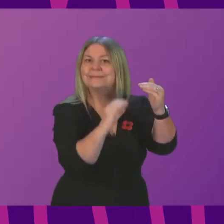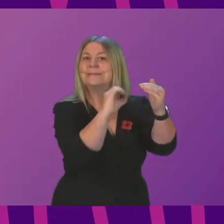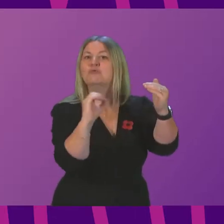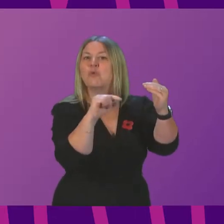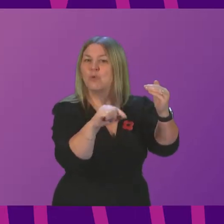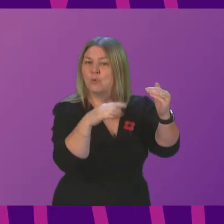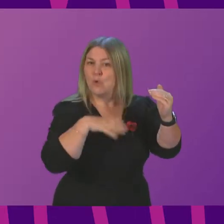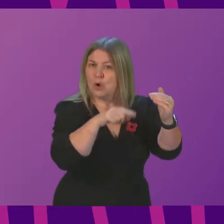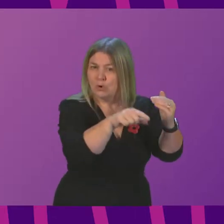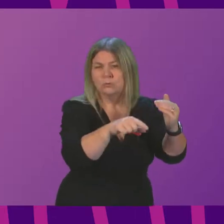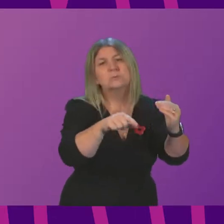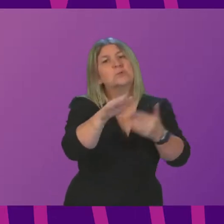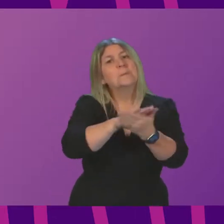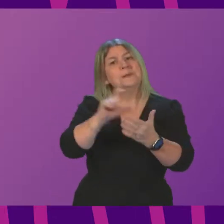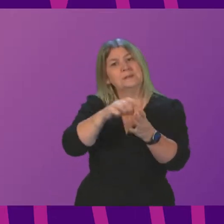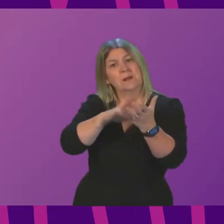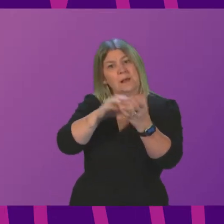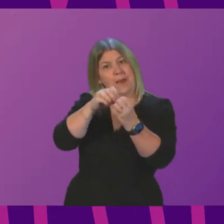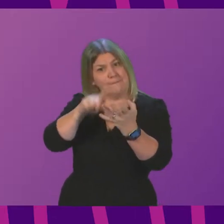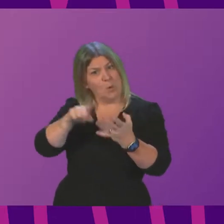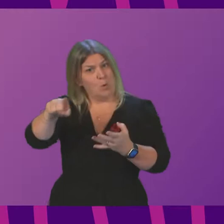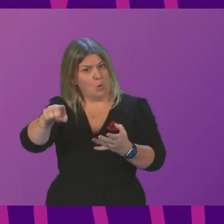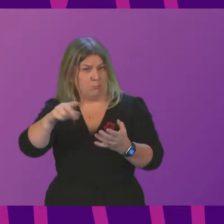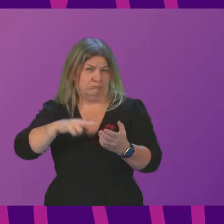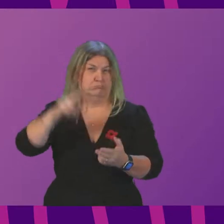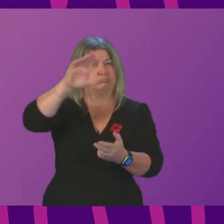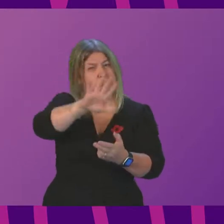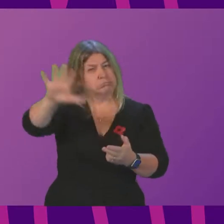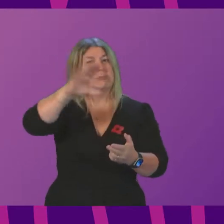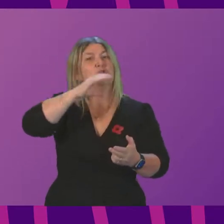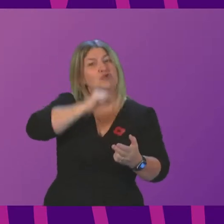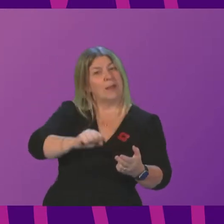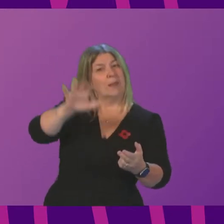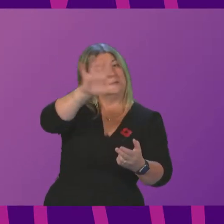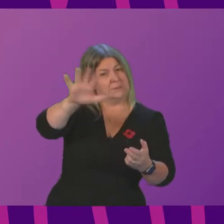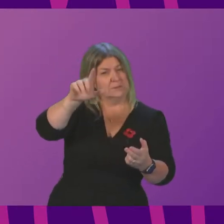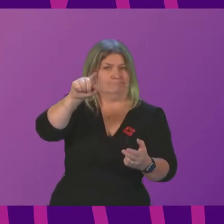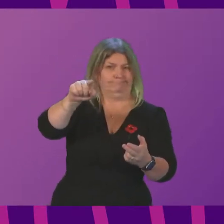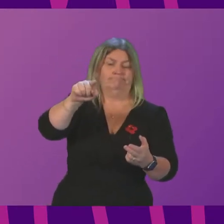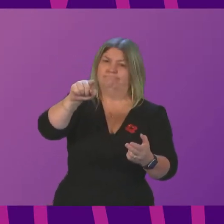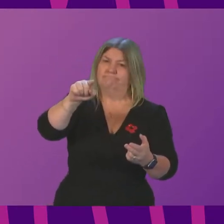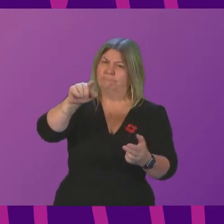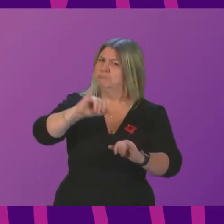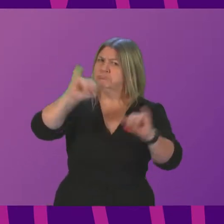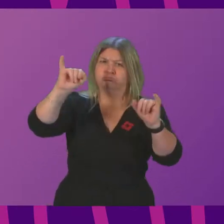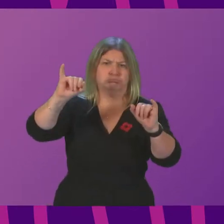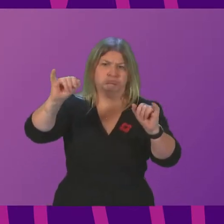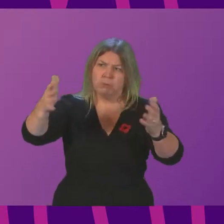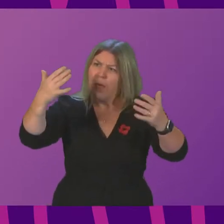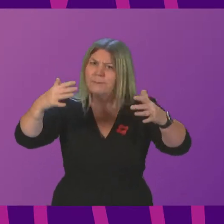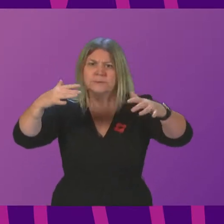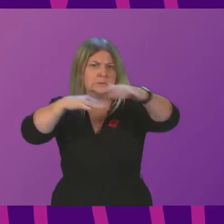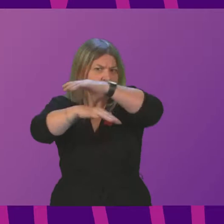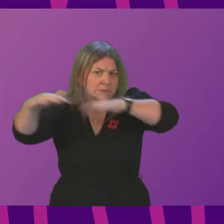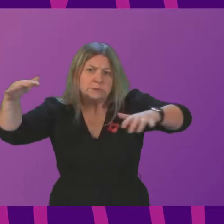development of the Cambo oil field off the coast of Shetland. Cambo wouldn't only be bad for the climate. It would also be